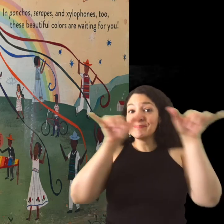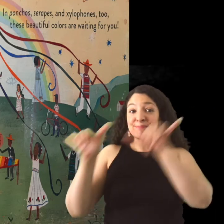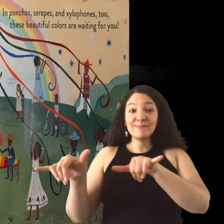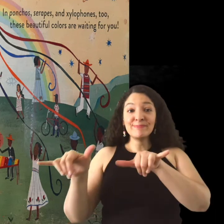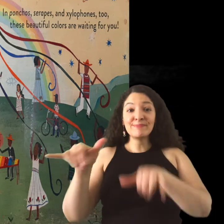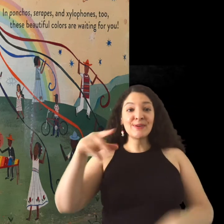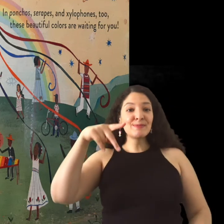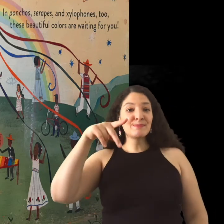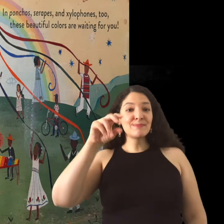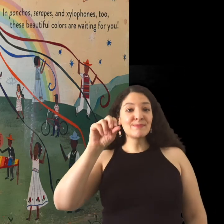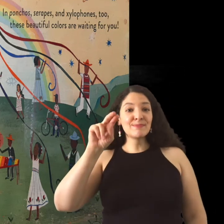Blue.